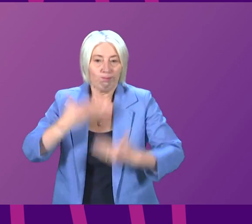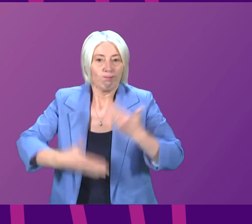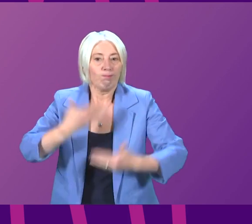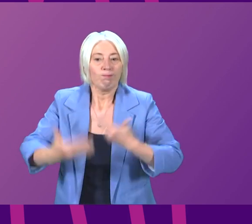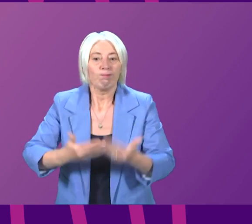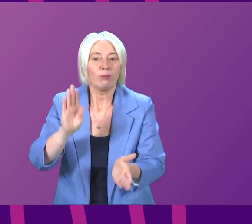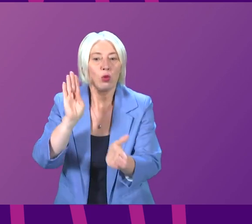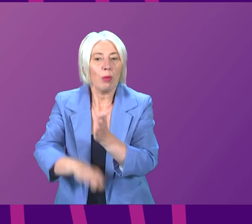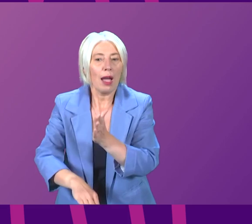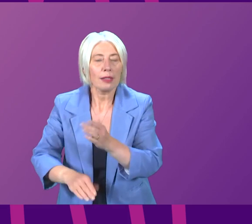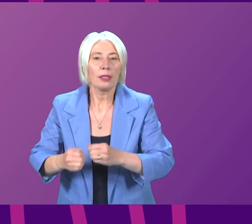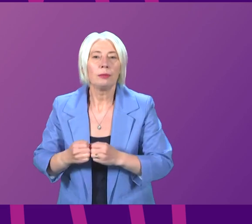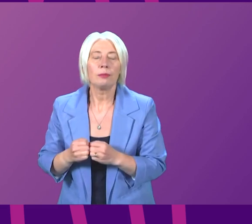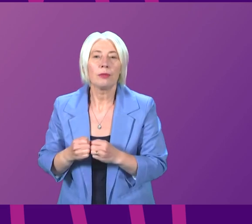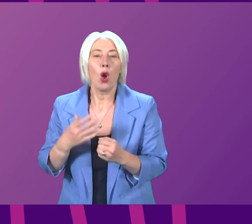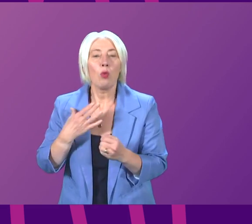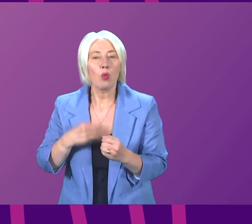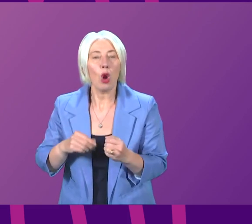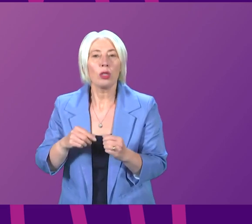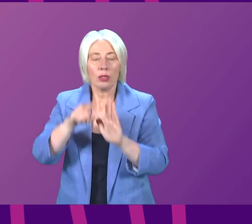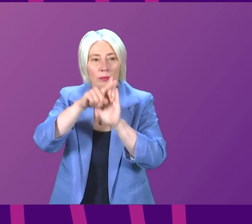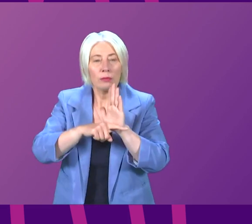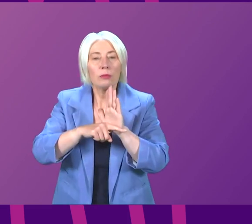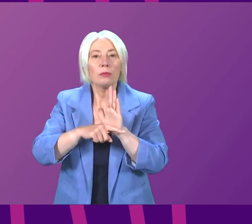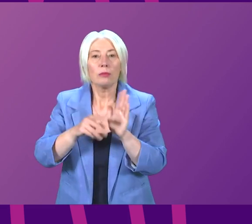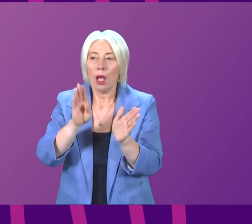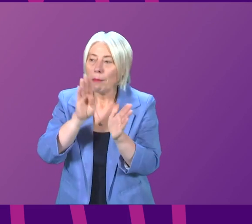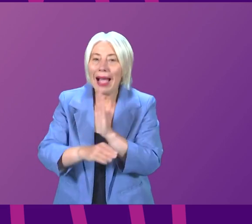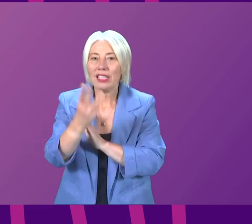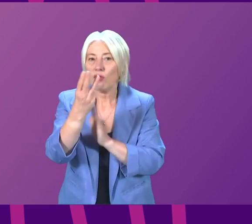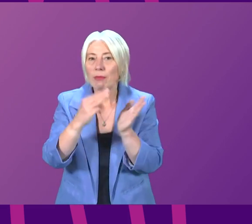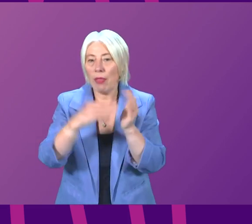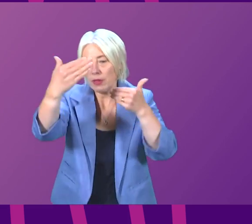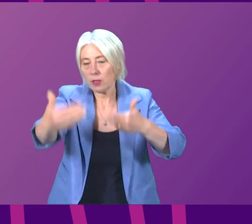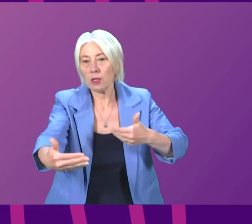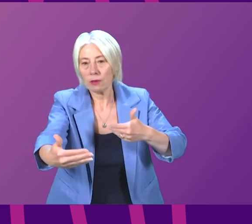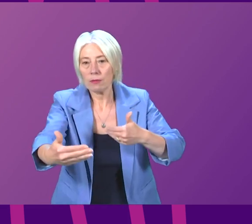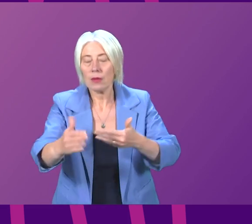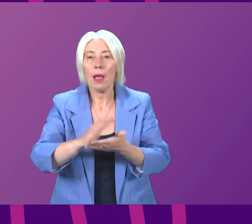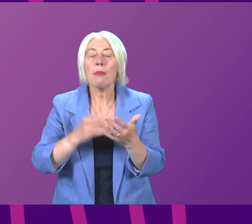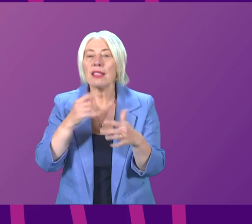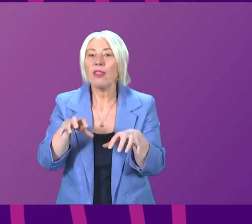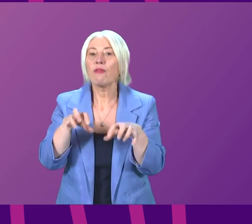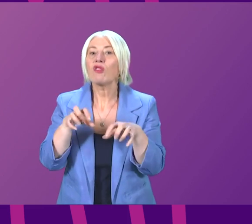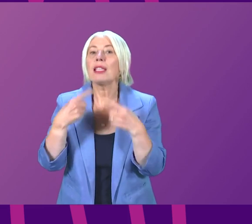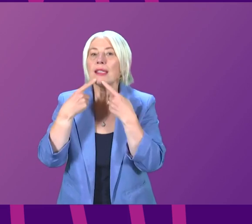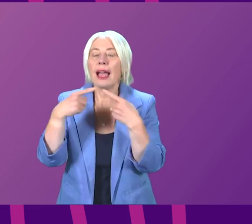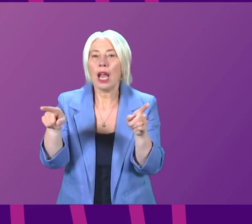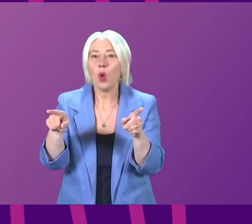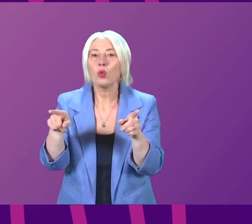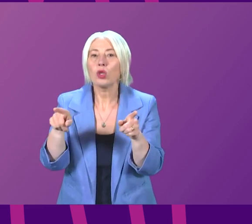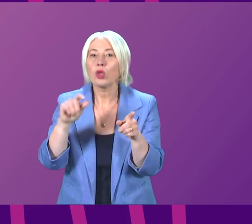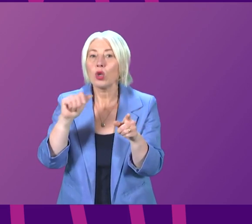want that legislation to be passed within three months, so that the freeze I announced was effective